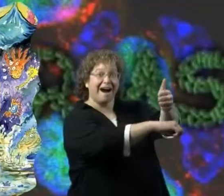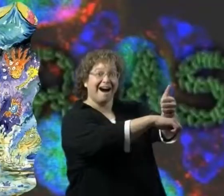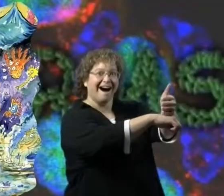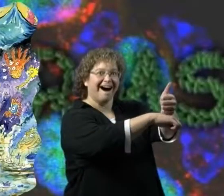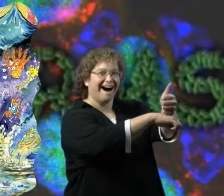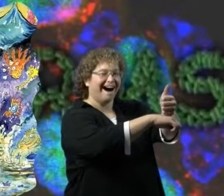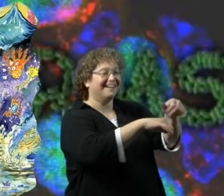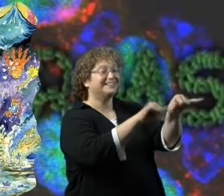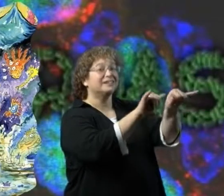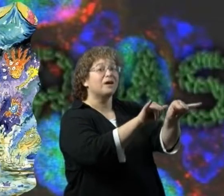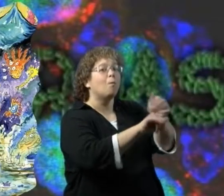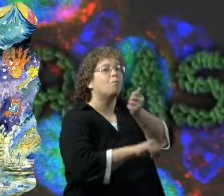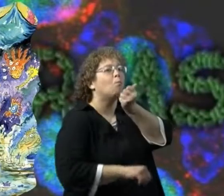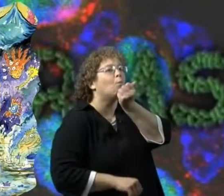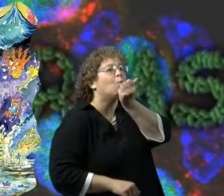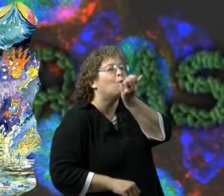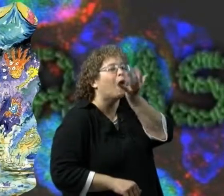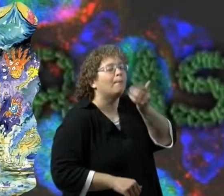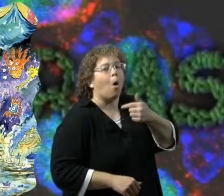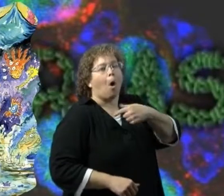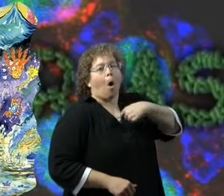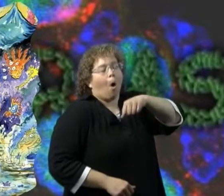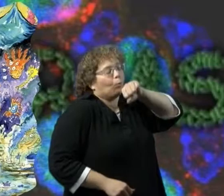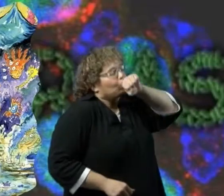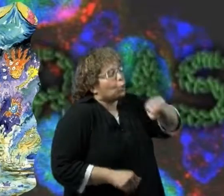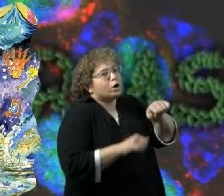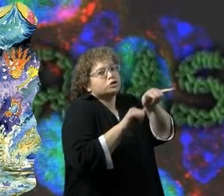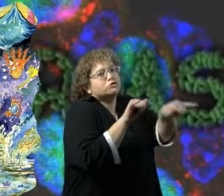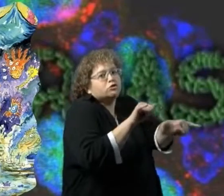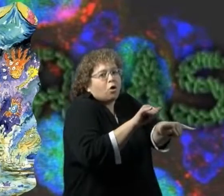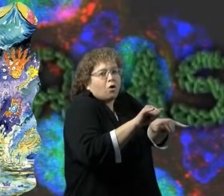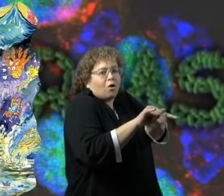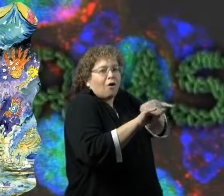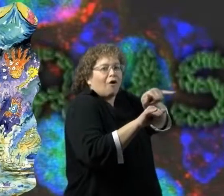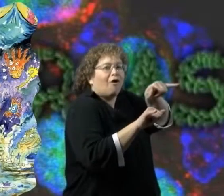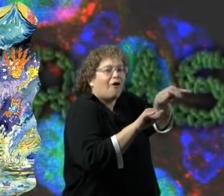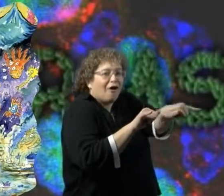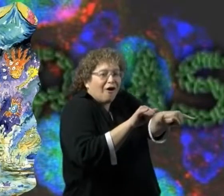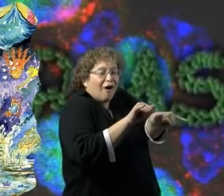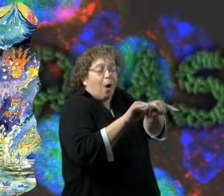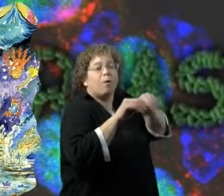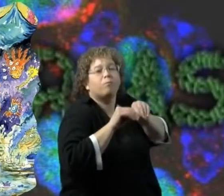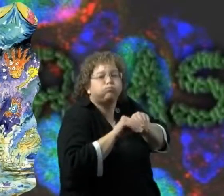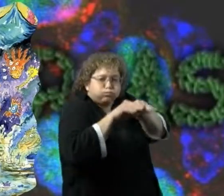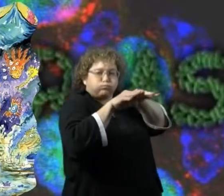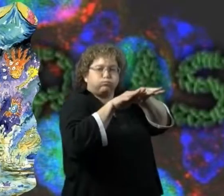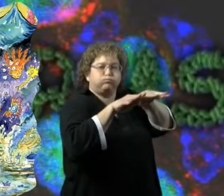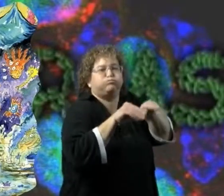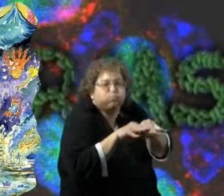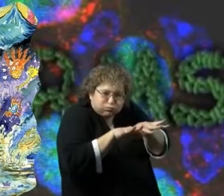If it's warm we'd love to stay And multiply by night and day